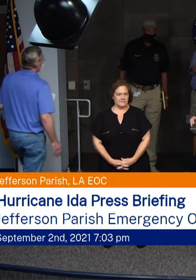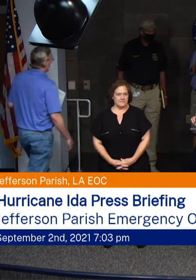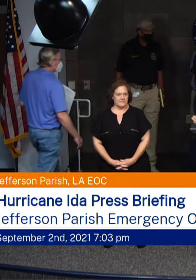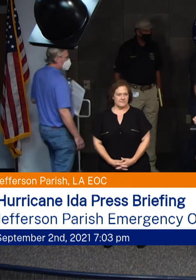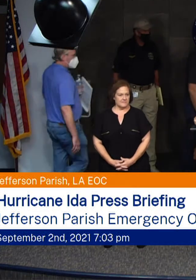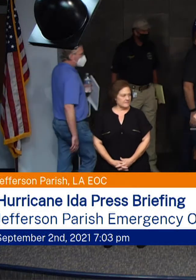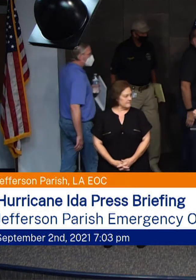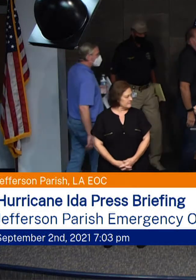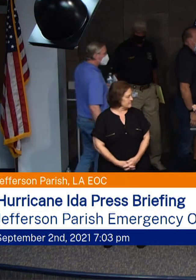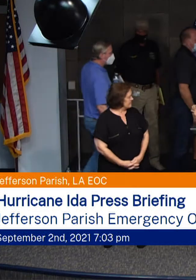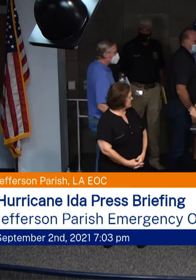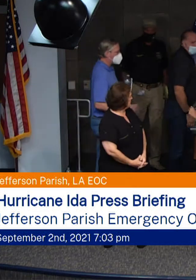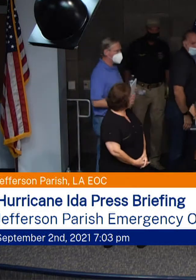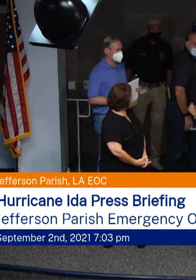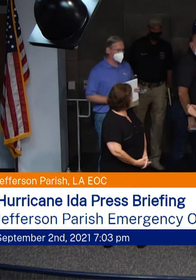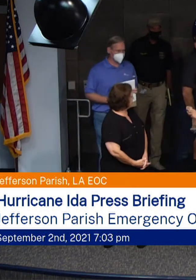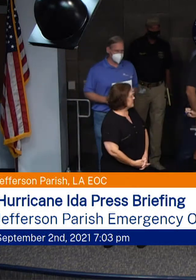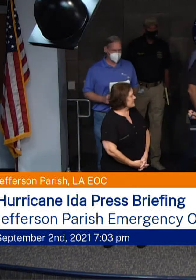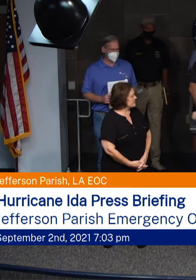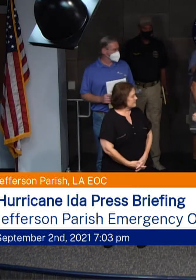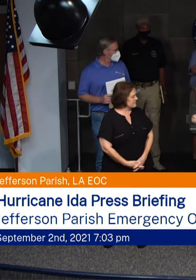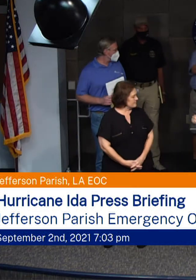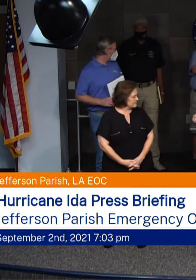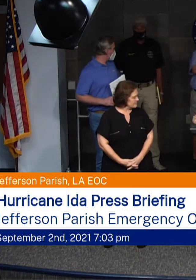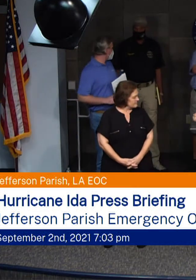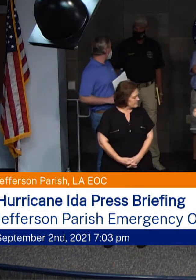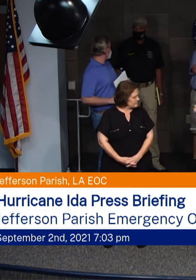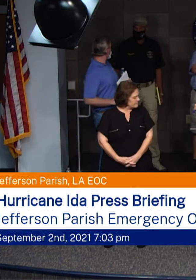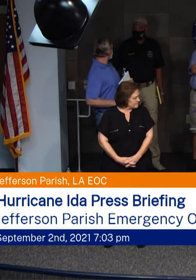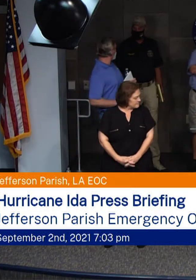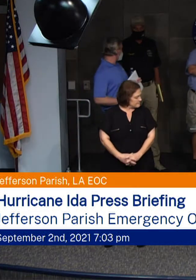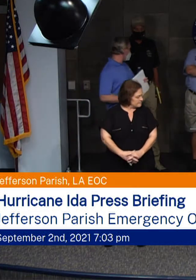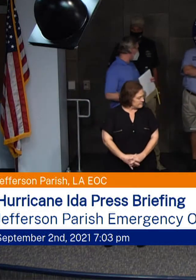The sheriff's here, Dr. Satanovich.